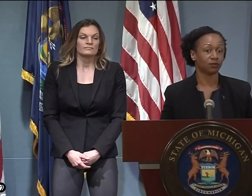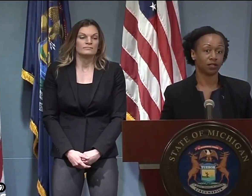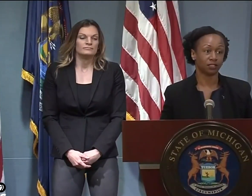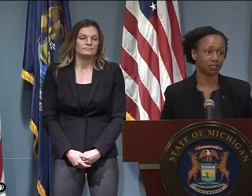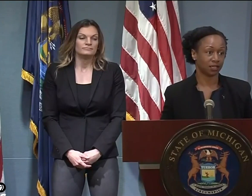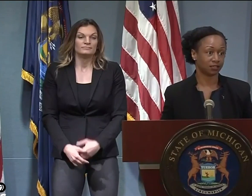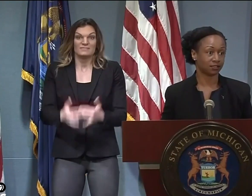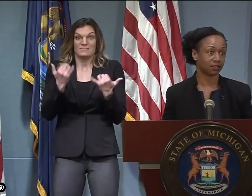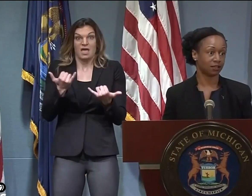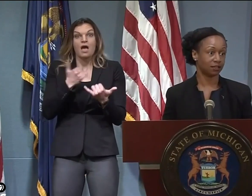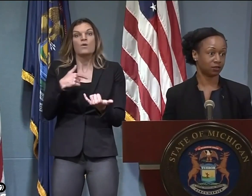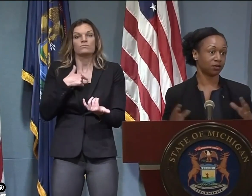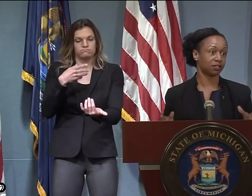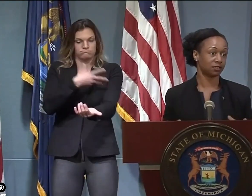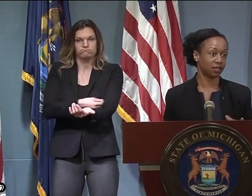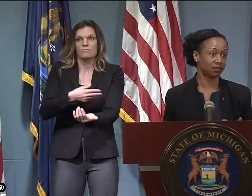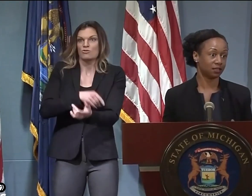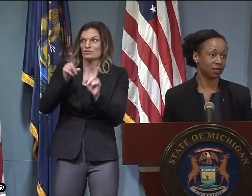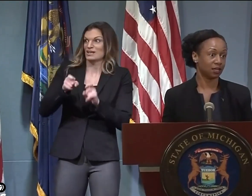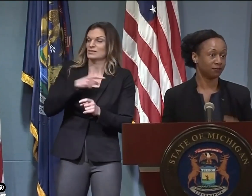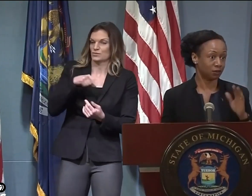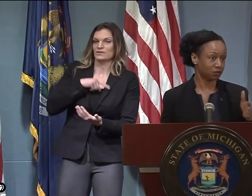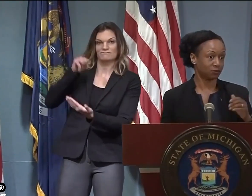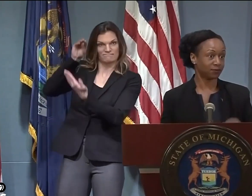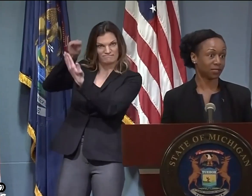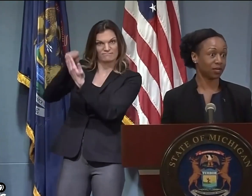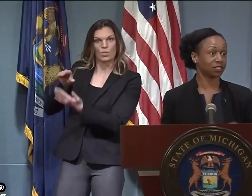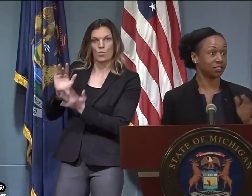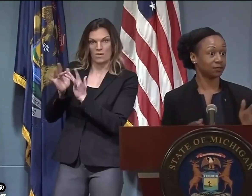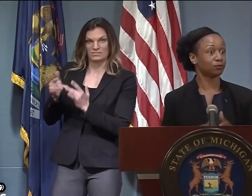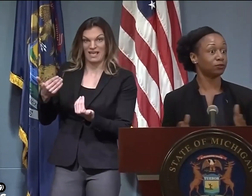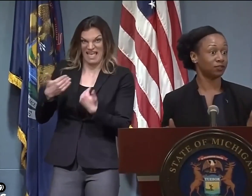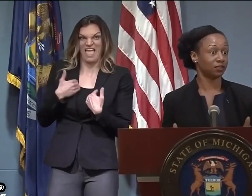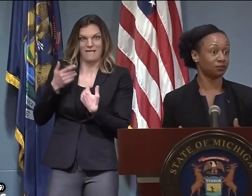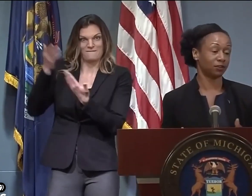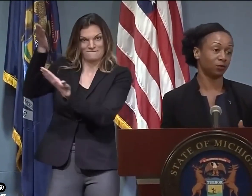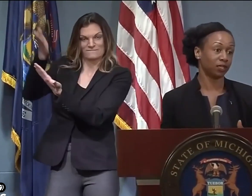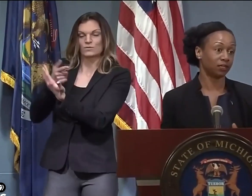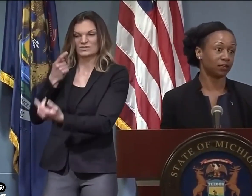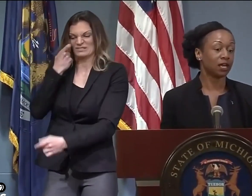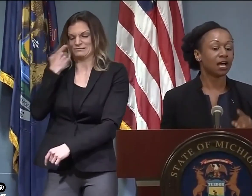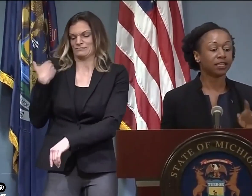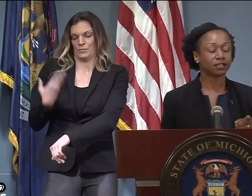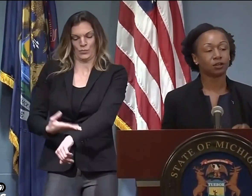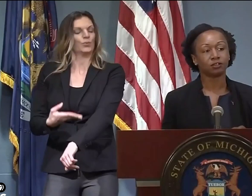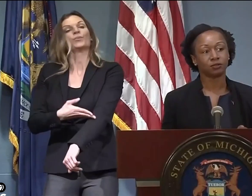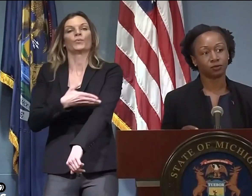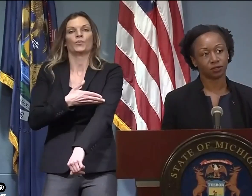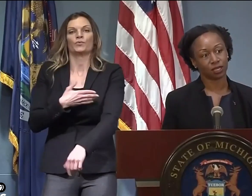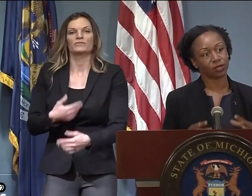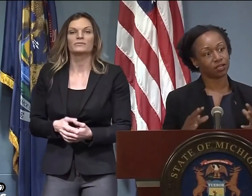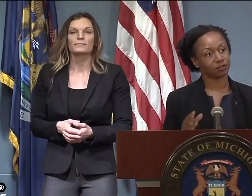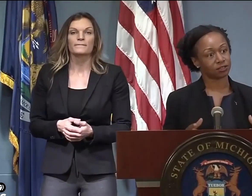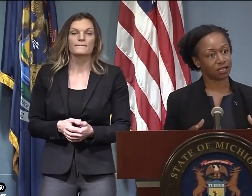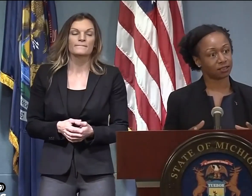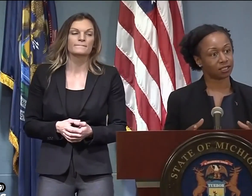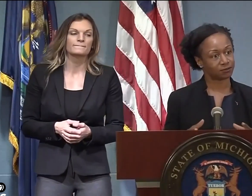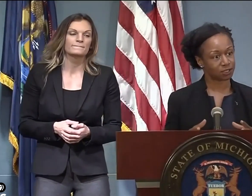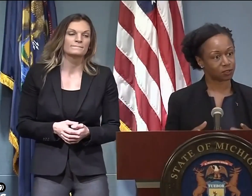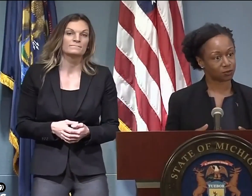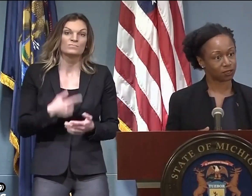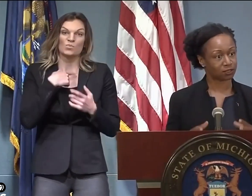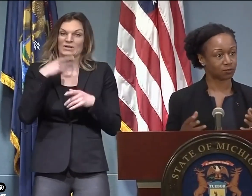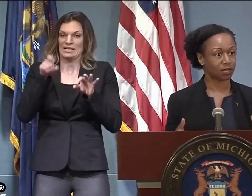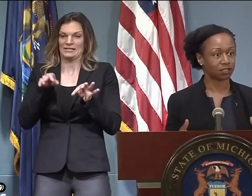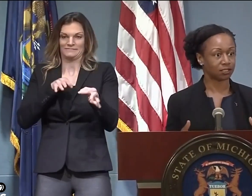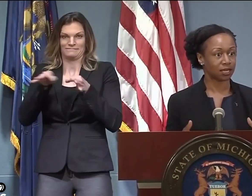are now reporting serology tests across the state. If you go to our website, we actually improved it over the weekend. I